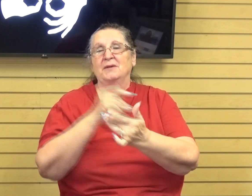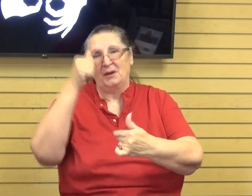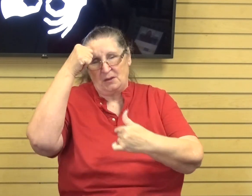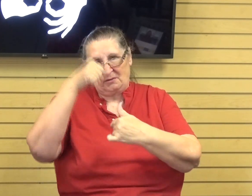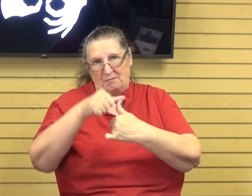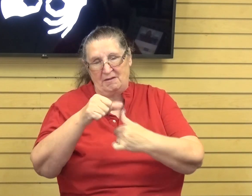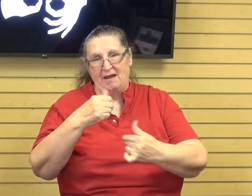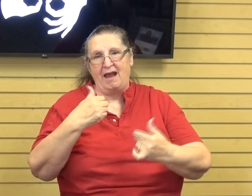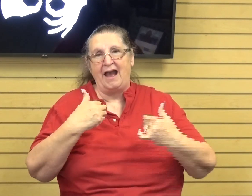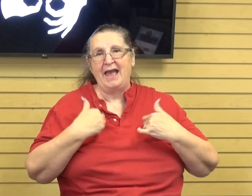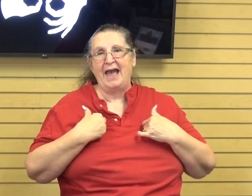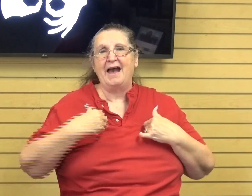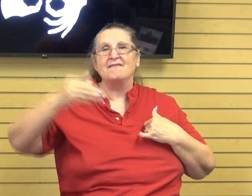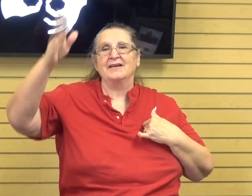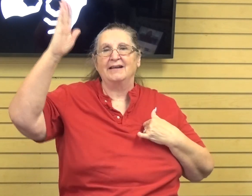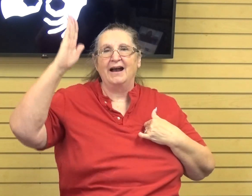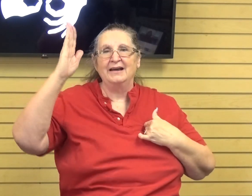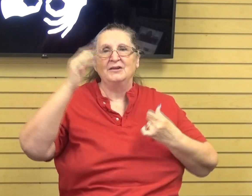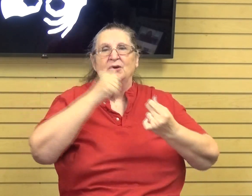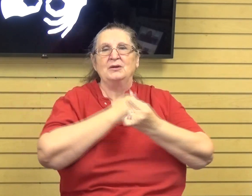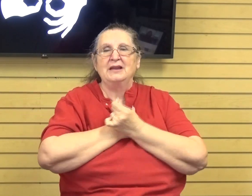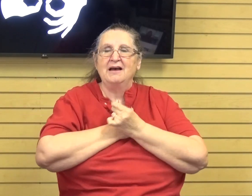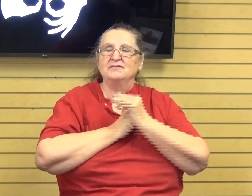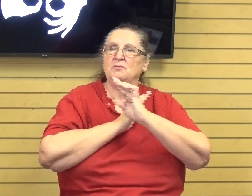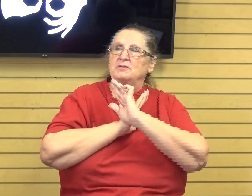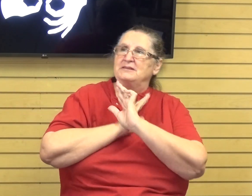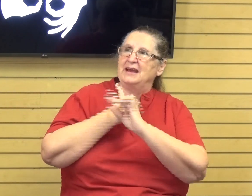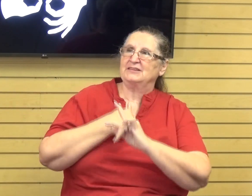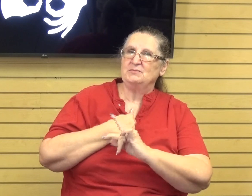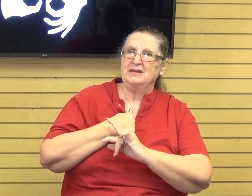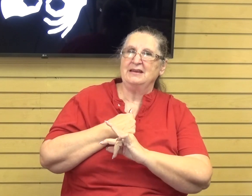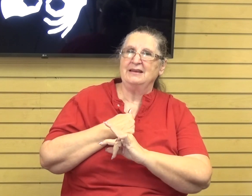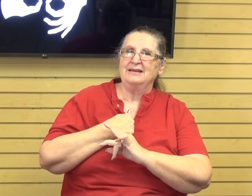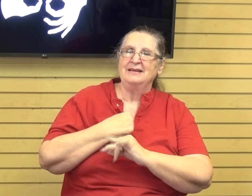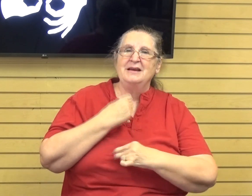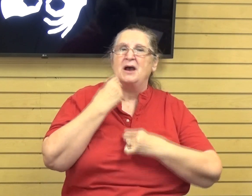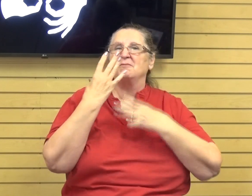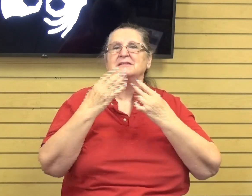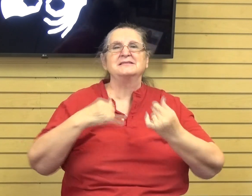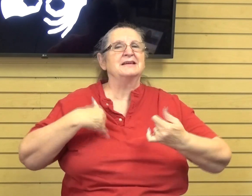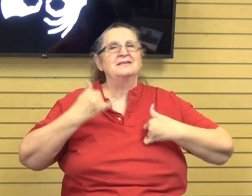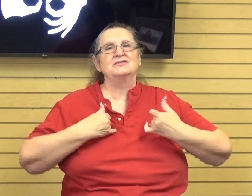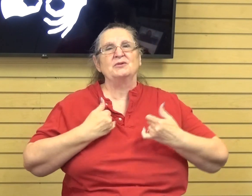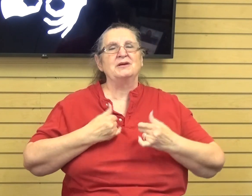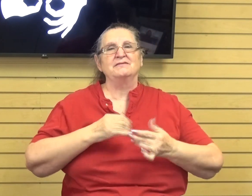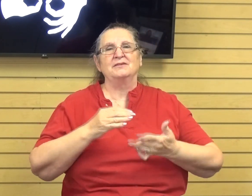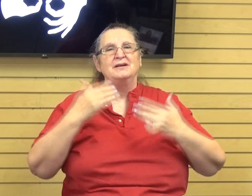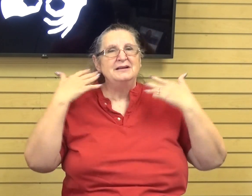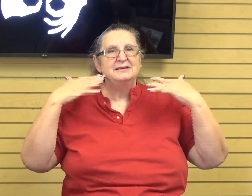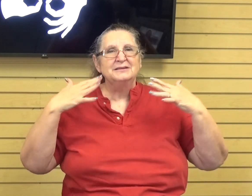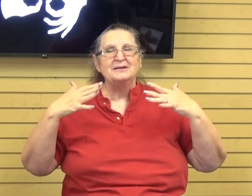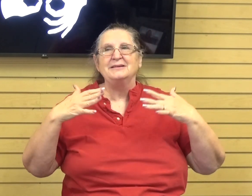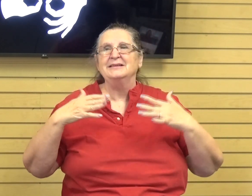have a God who loves and protects me. So I'm going to sing a joyful noise to thank Him. All right, let's go ahead and pray.